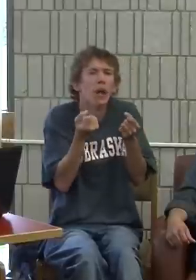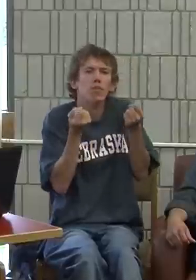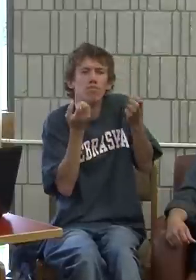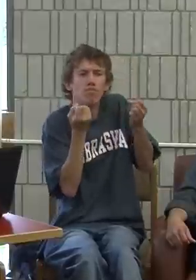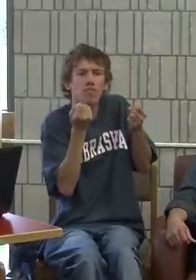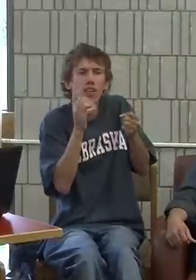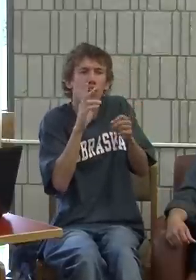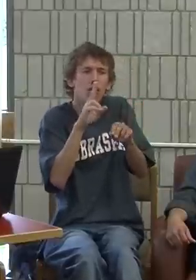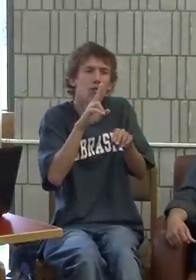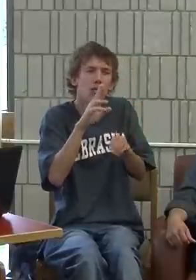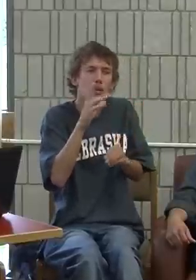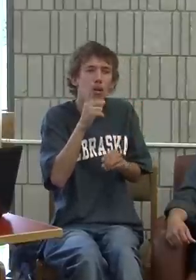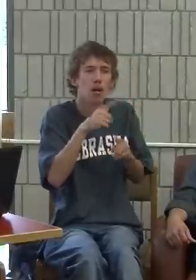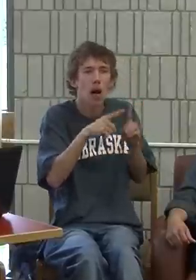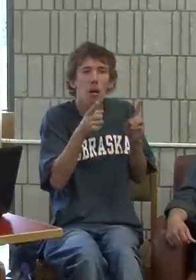They knew a little bit of sign language.